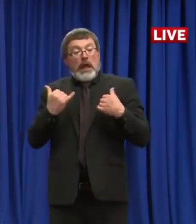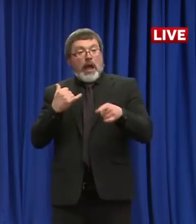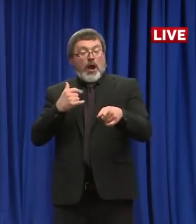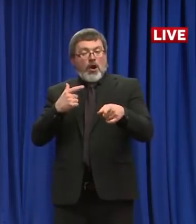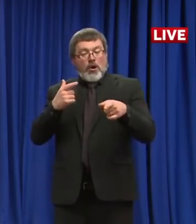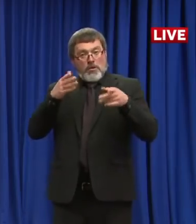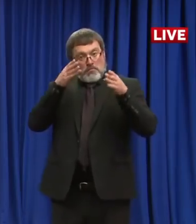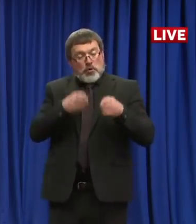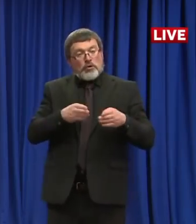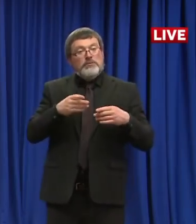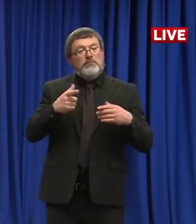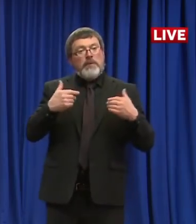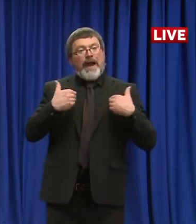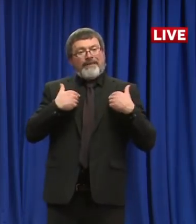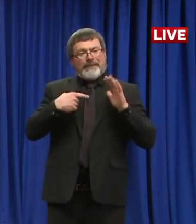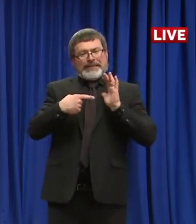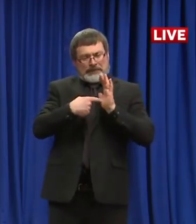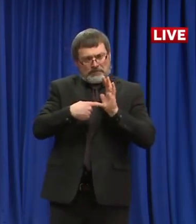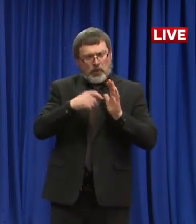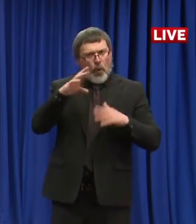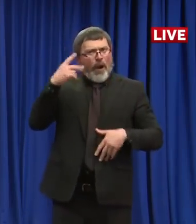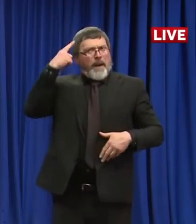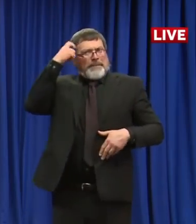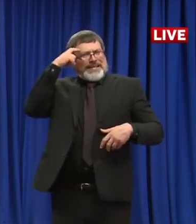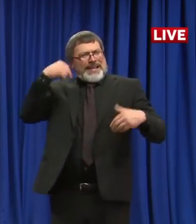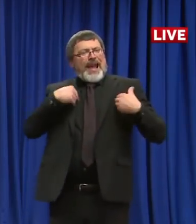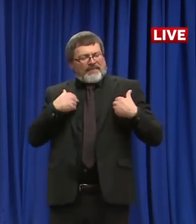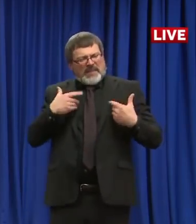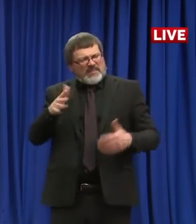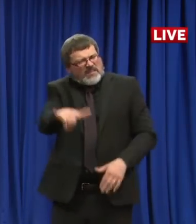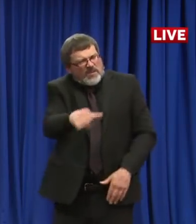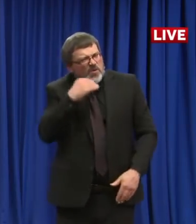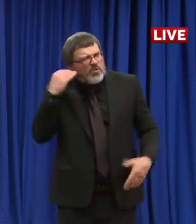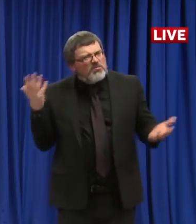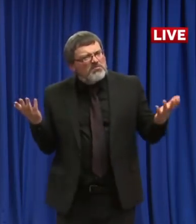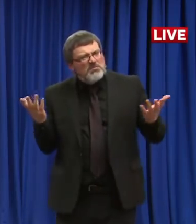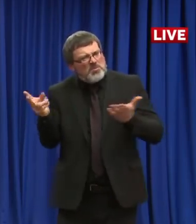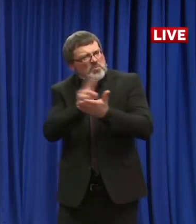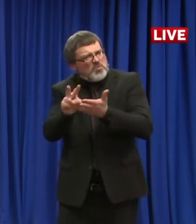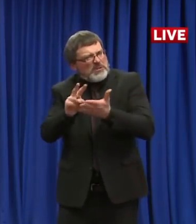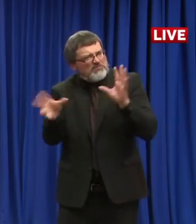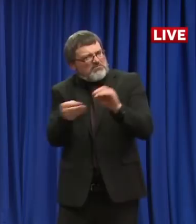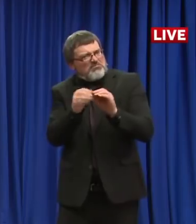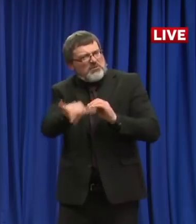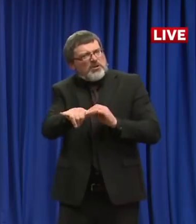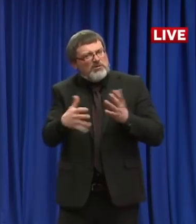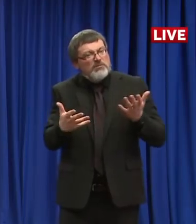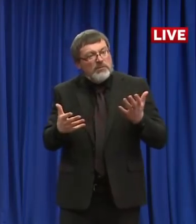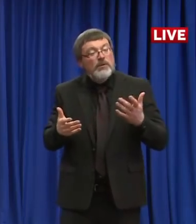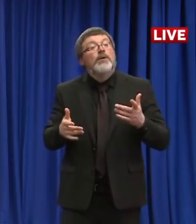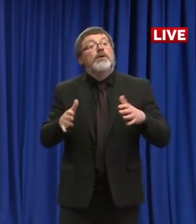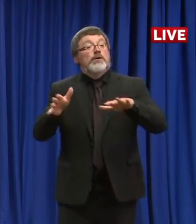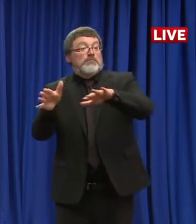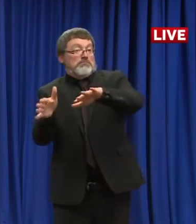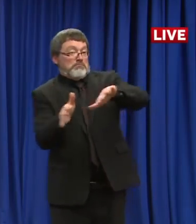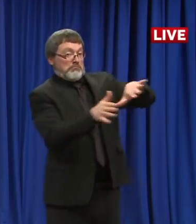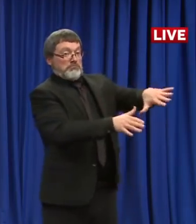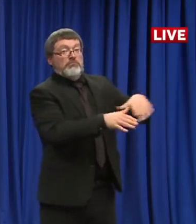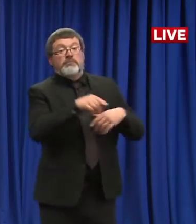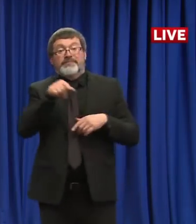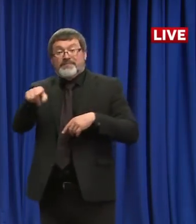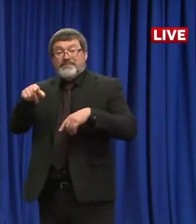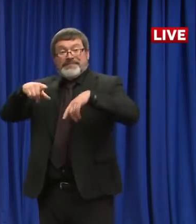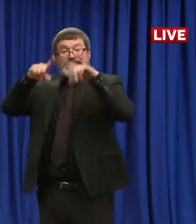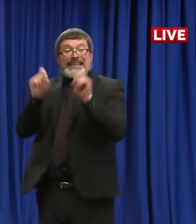or someone can have symptoms, have suspect COVID-19 going for testing and still be told to do that, right? So so testing doesn't always inform